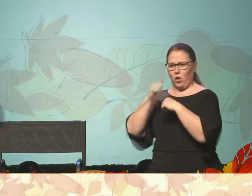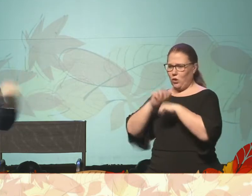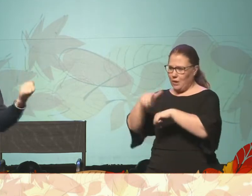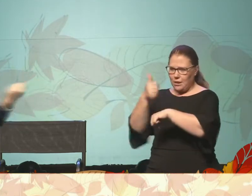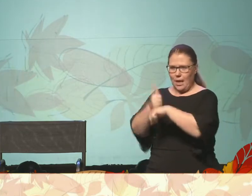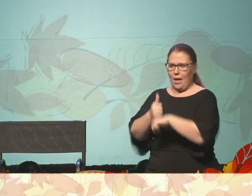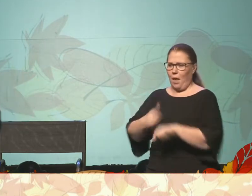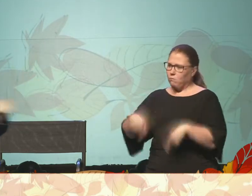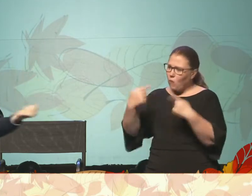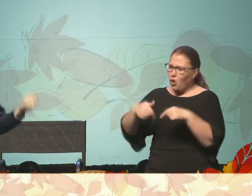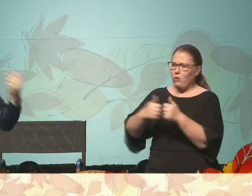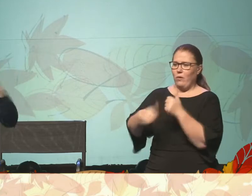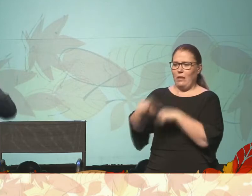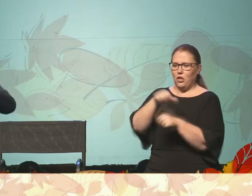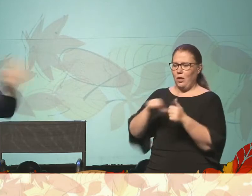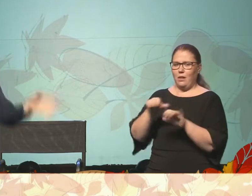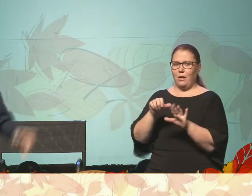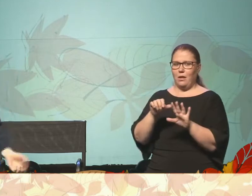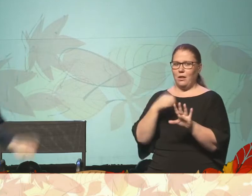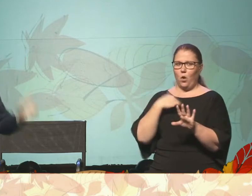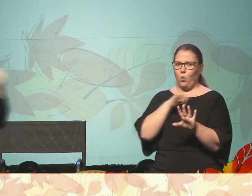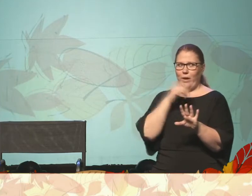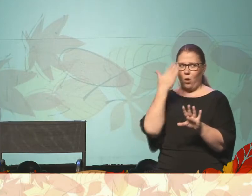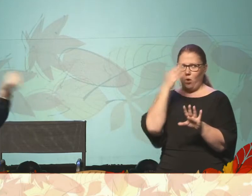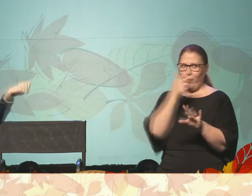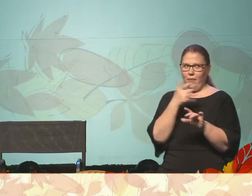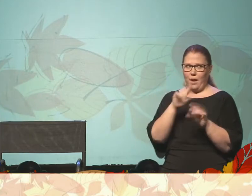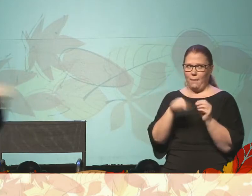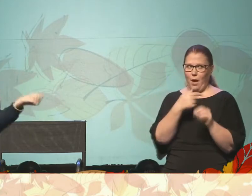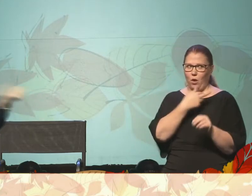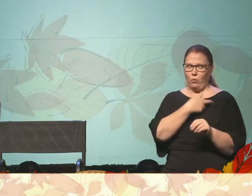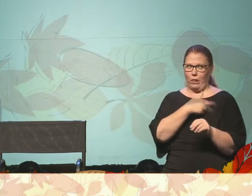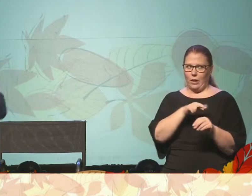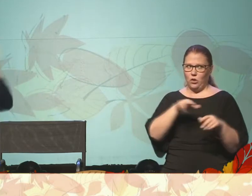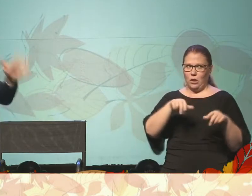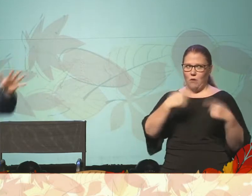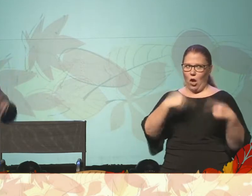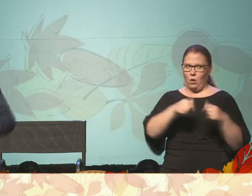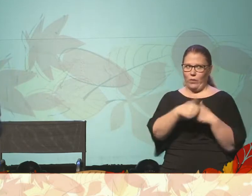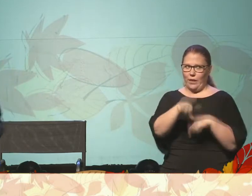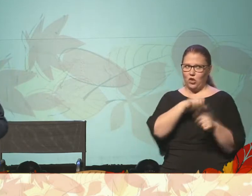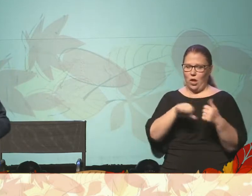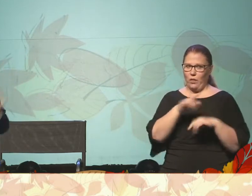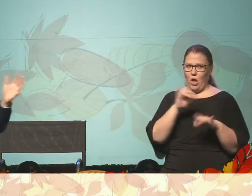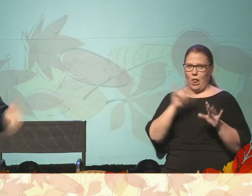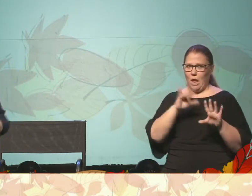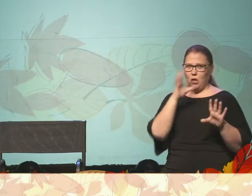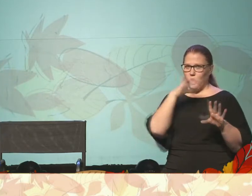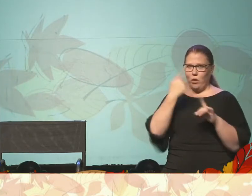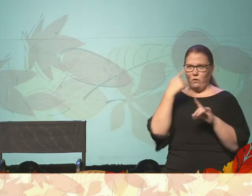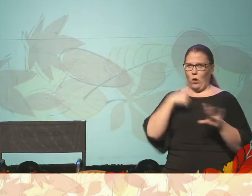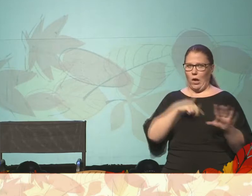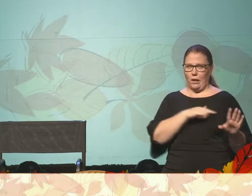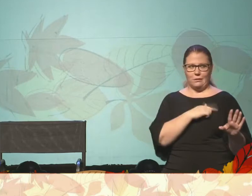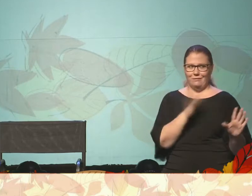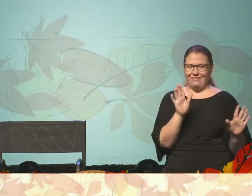arguing with one another. Not that we know anything about religions arguing with each other today. That's so foreign to us. It's hard to imagine.